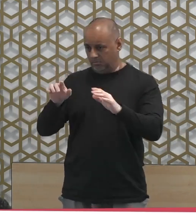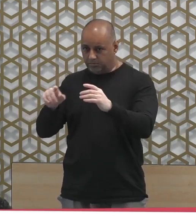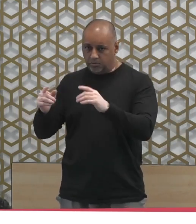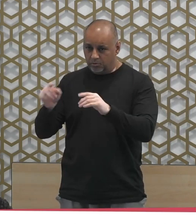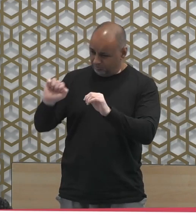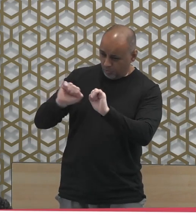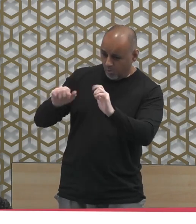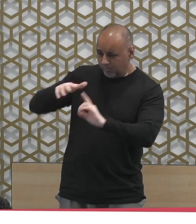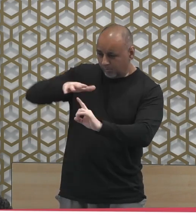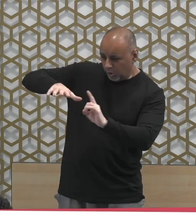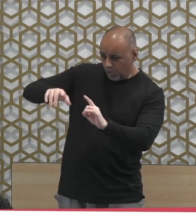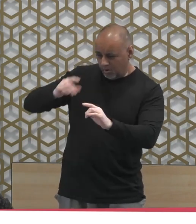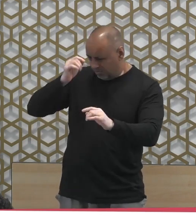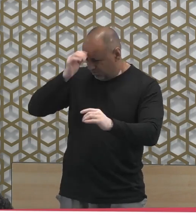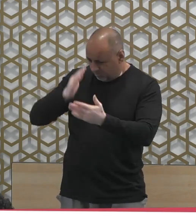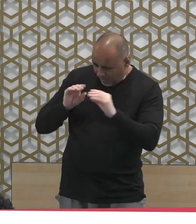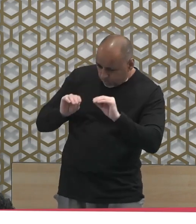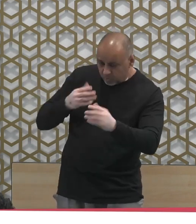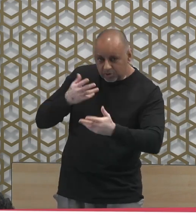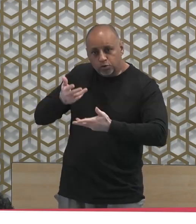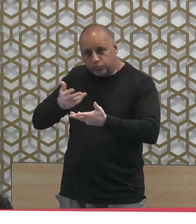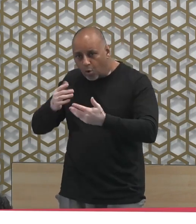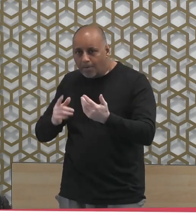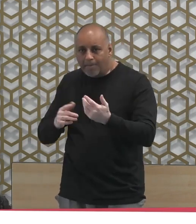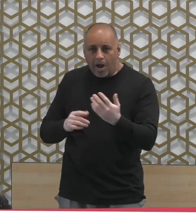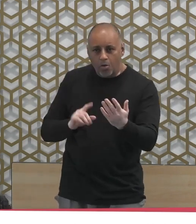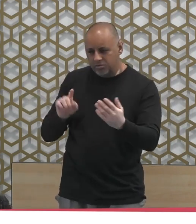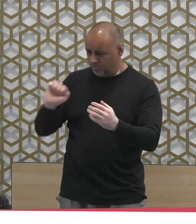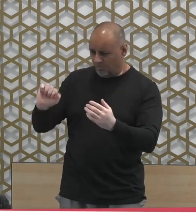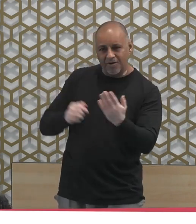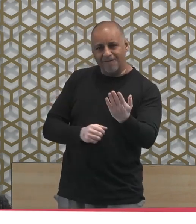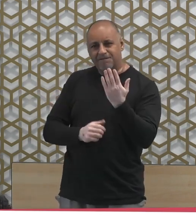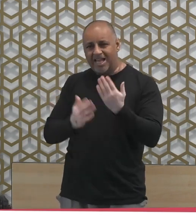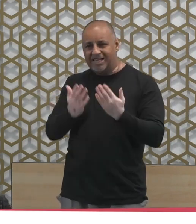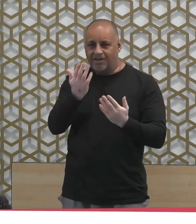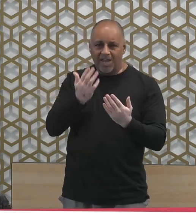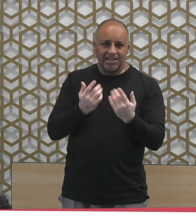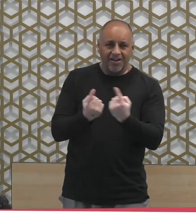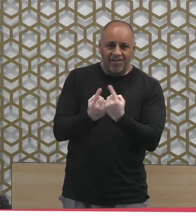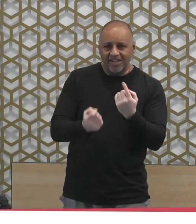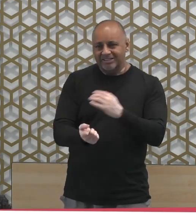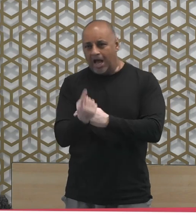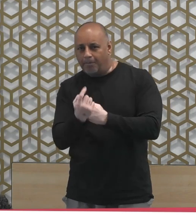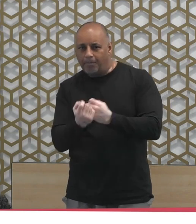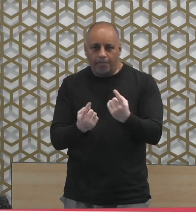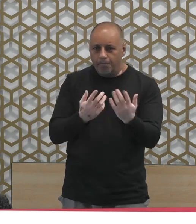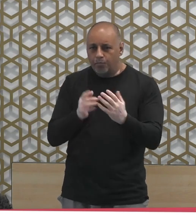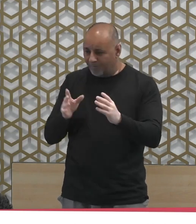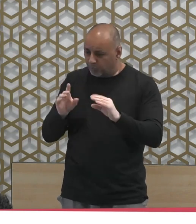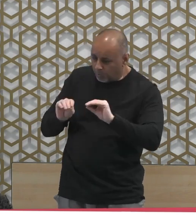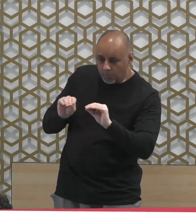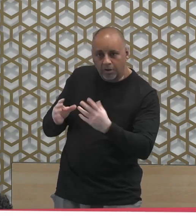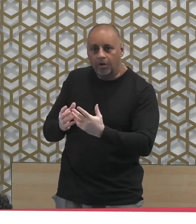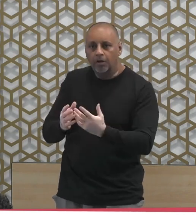And not to allow them to be brought up or whatever terbiya that they are receiving from outside the home to